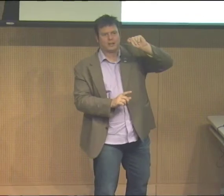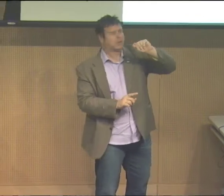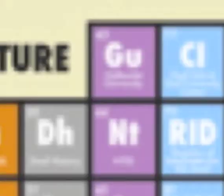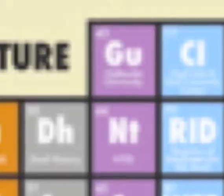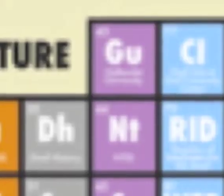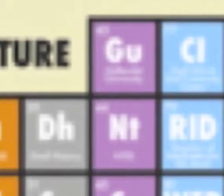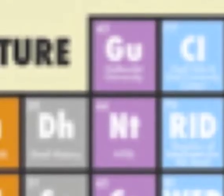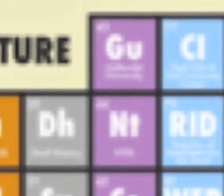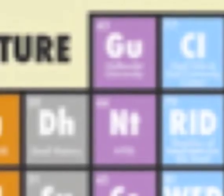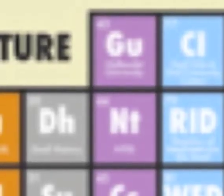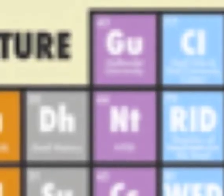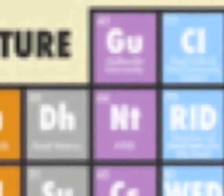GU.